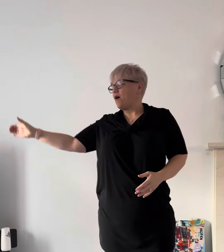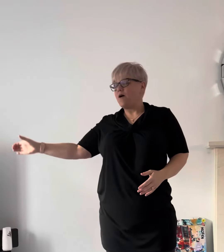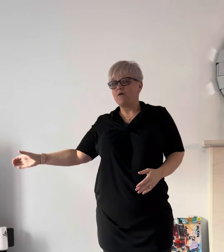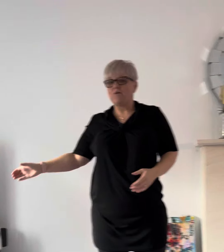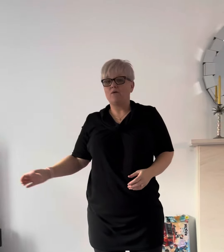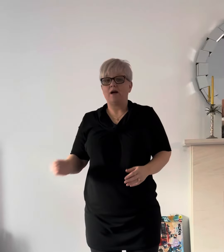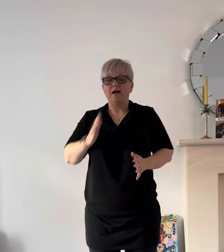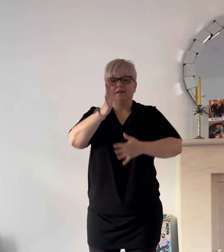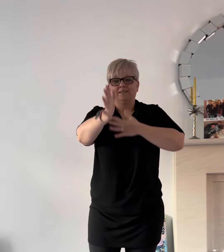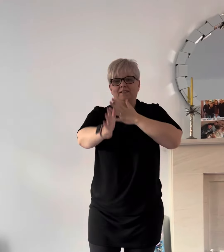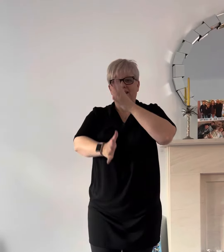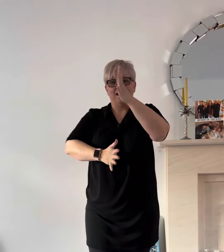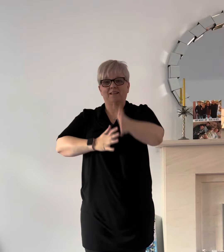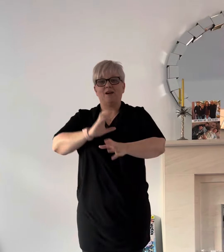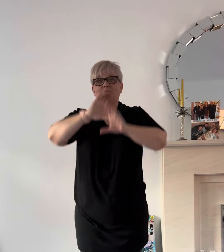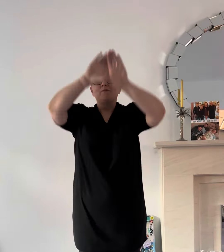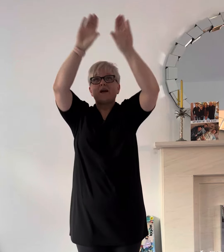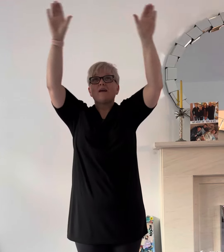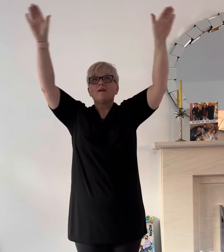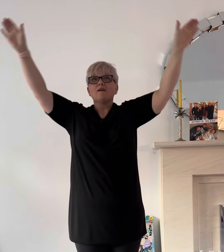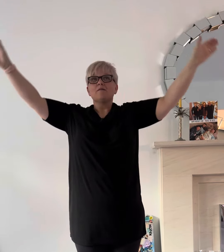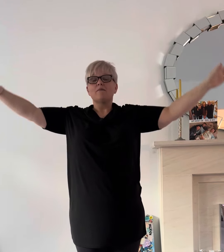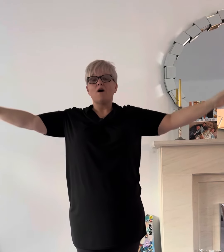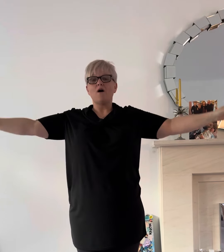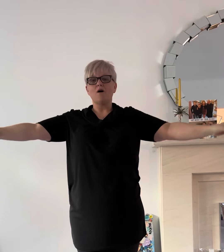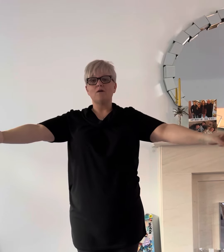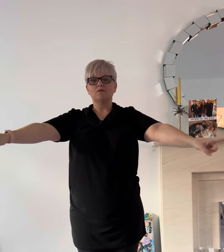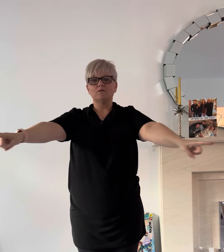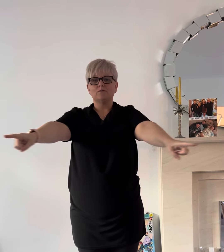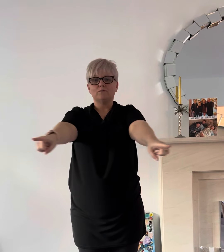sing a rainbow too.